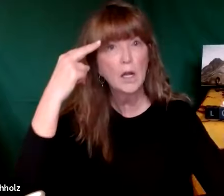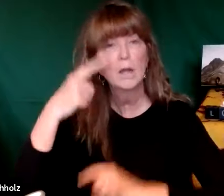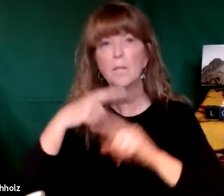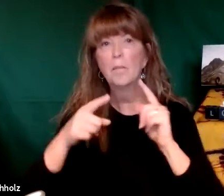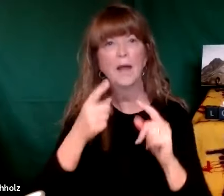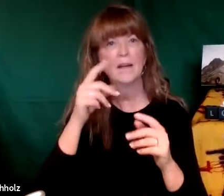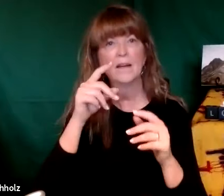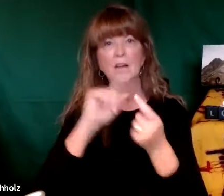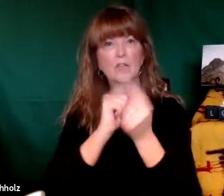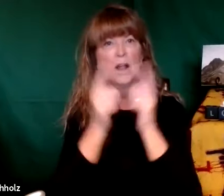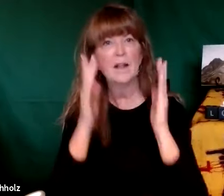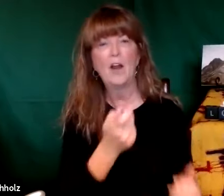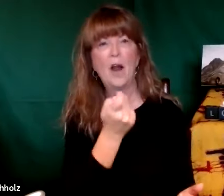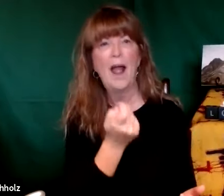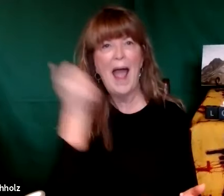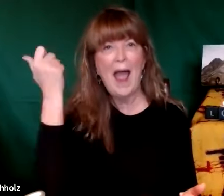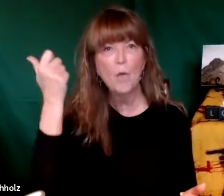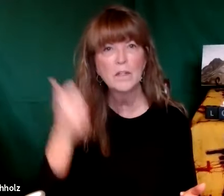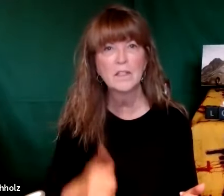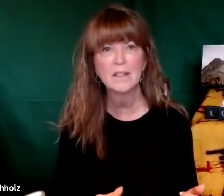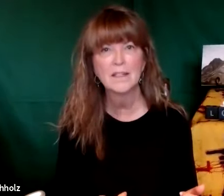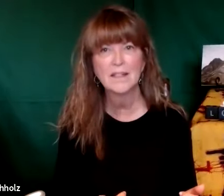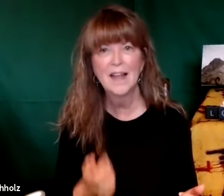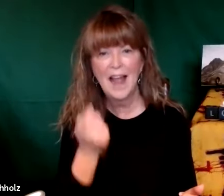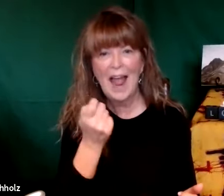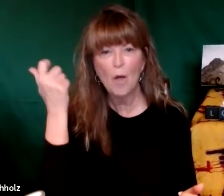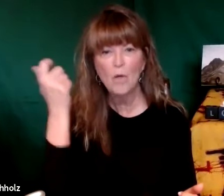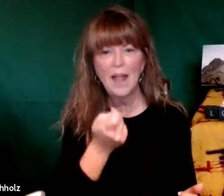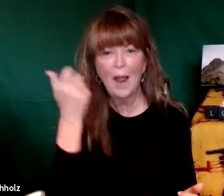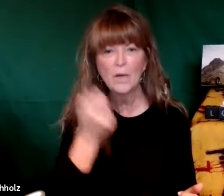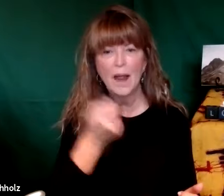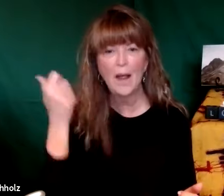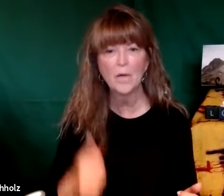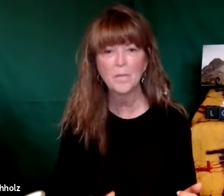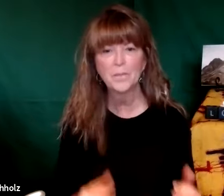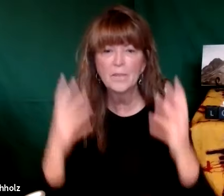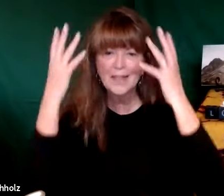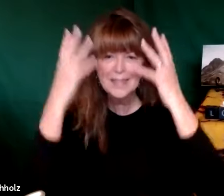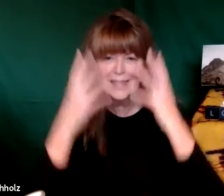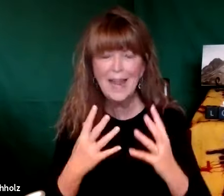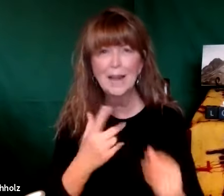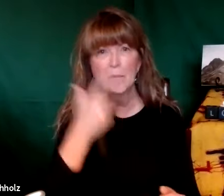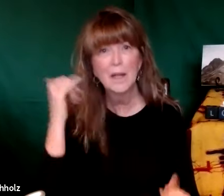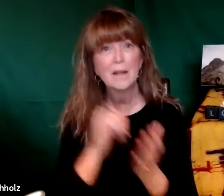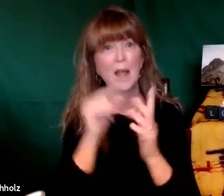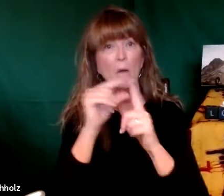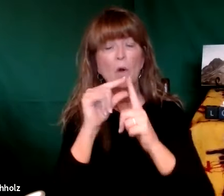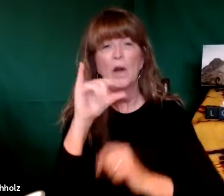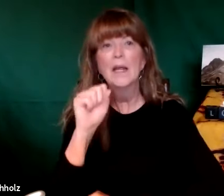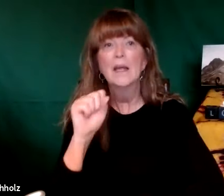in my readings there's supposed to be several times that HINE is used or look or behold but it has been deleted every time pretty much and